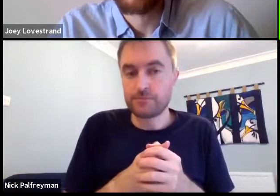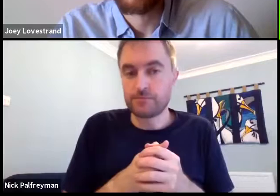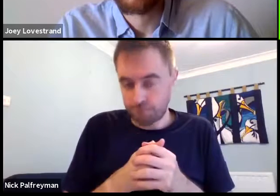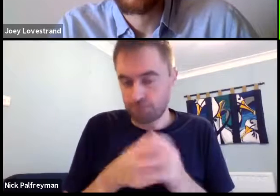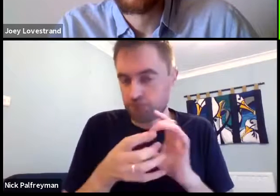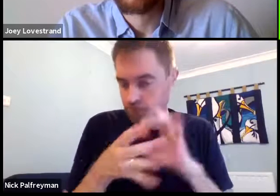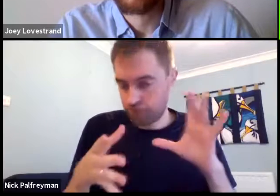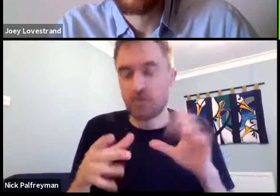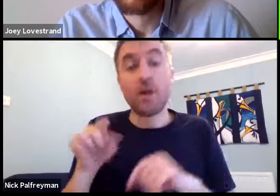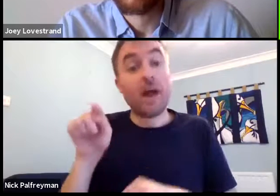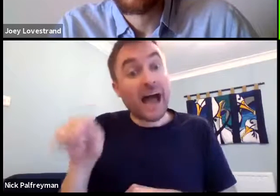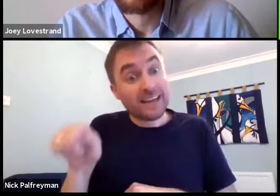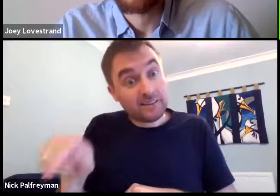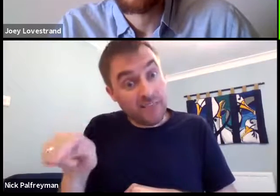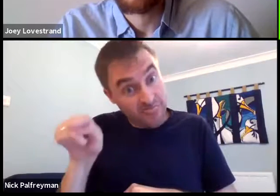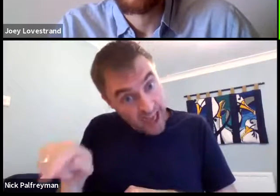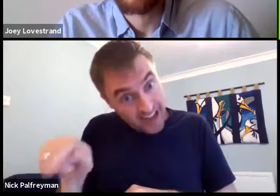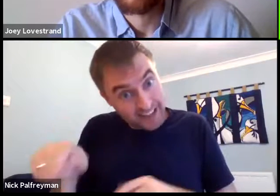Basindo.